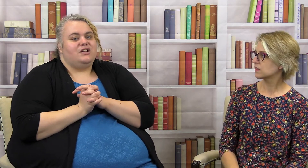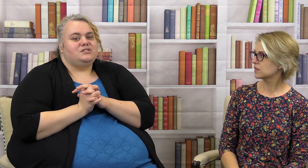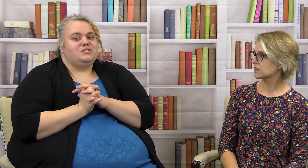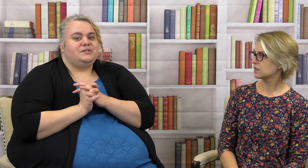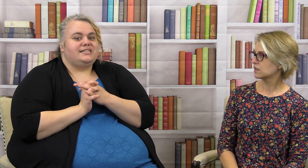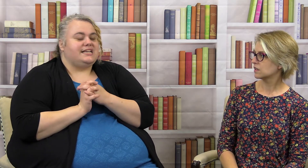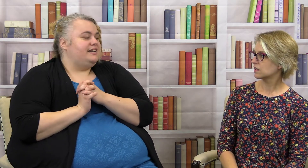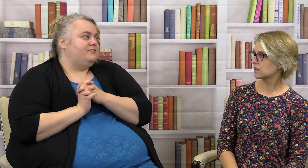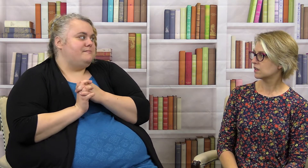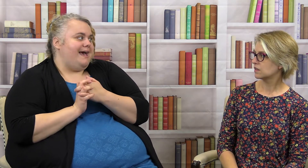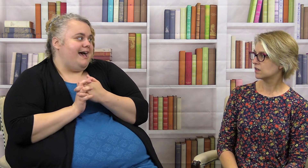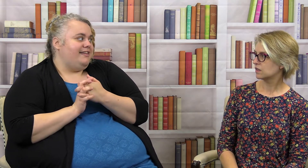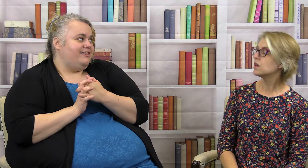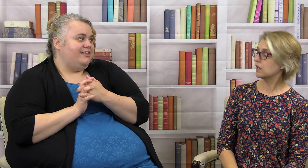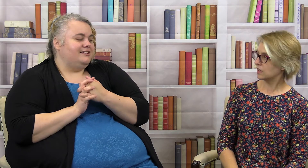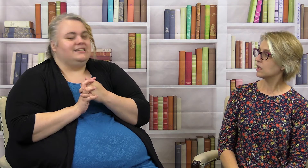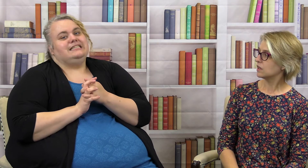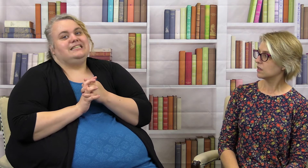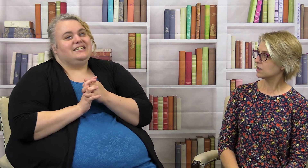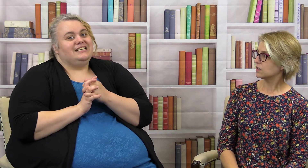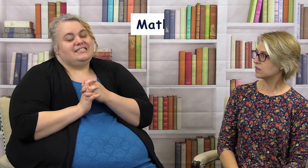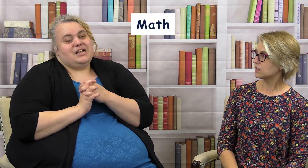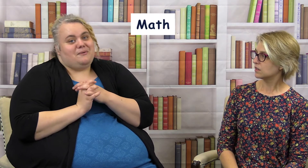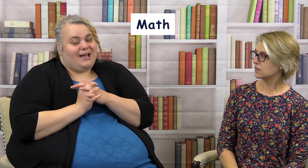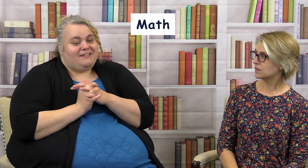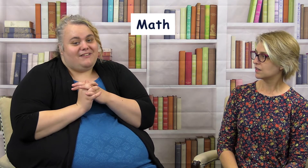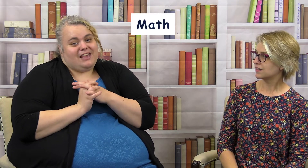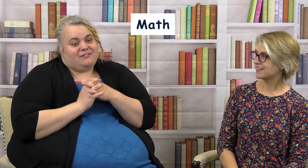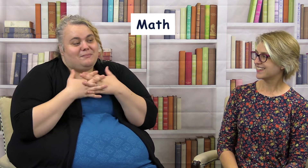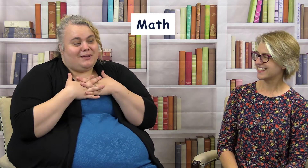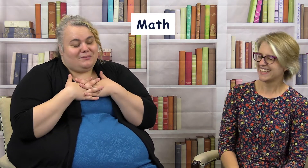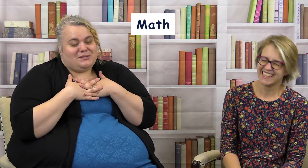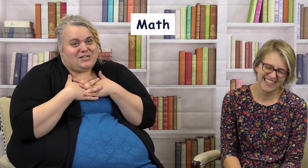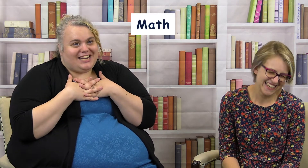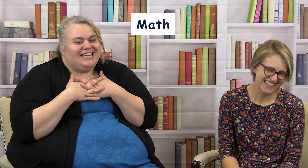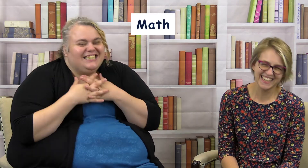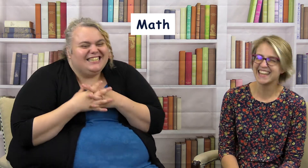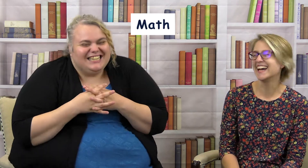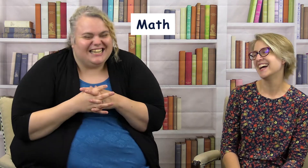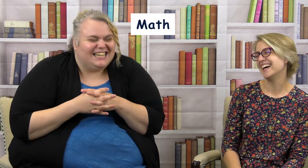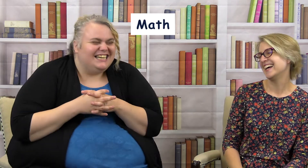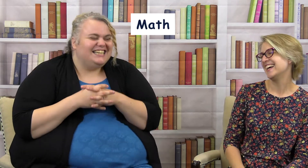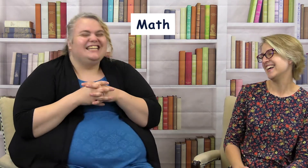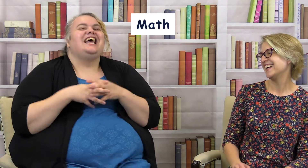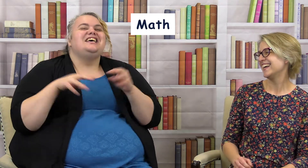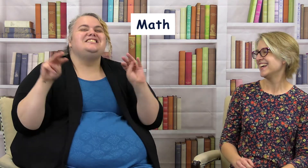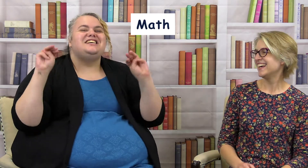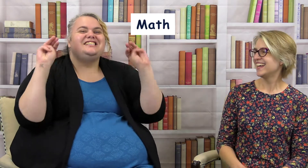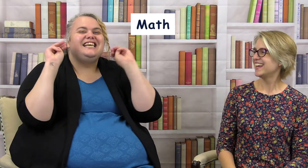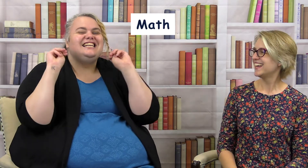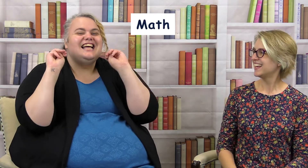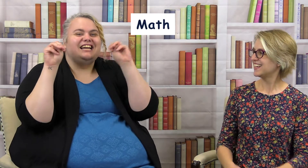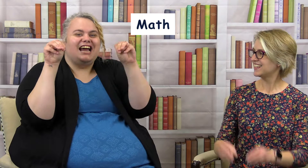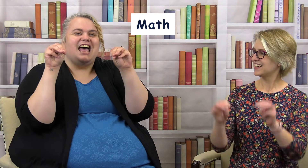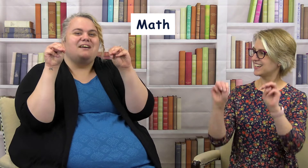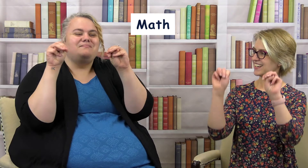also do the sign for math it's not my favorite but we'll share so you take the letter M